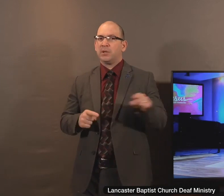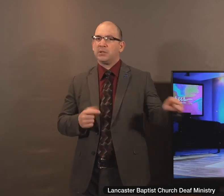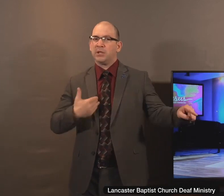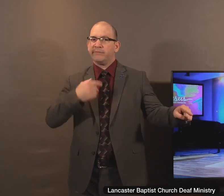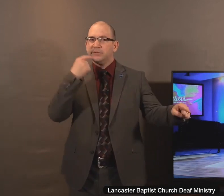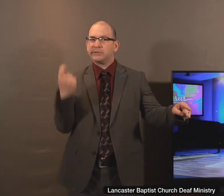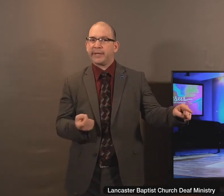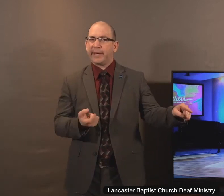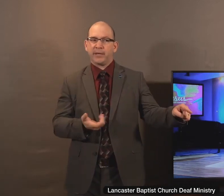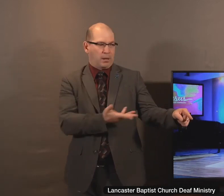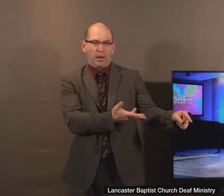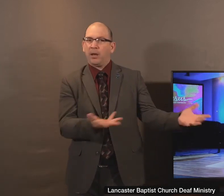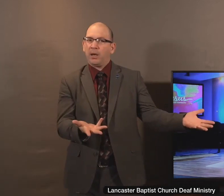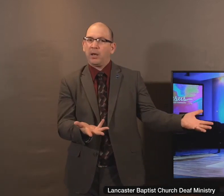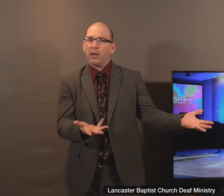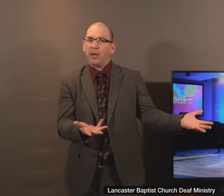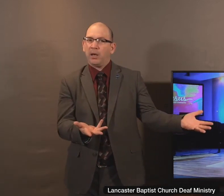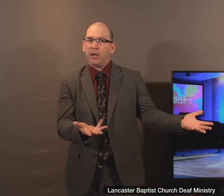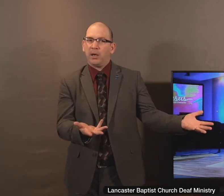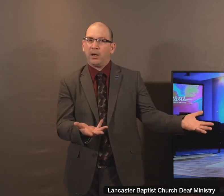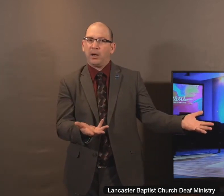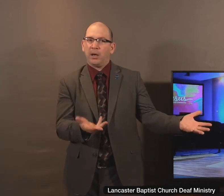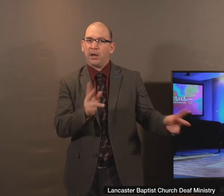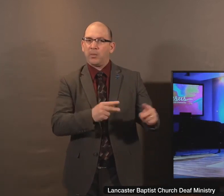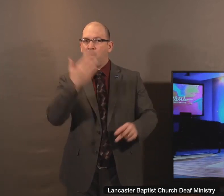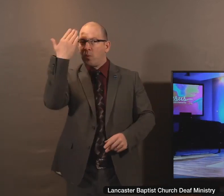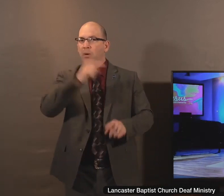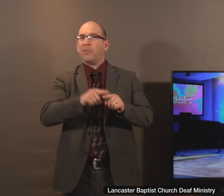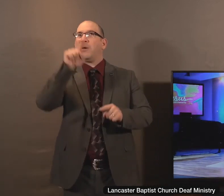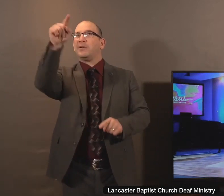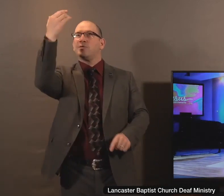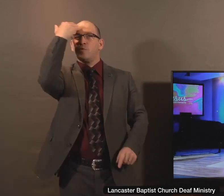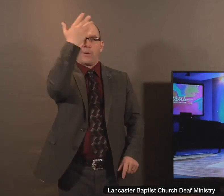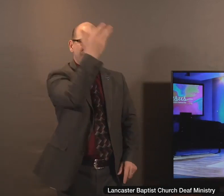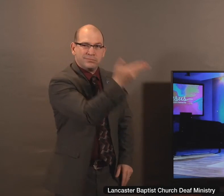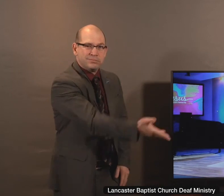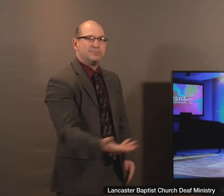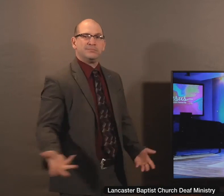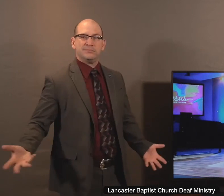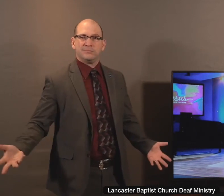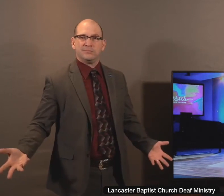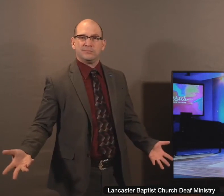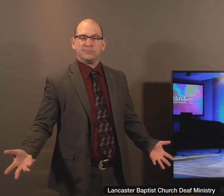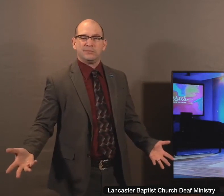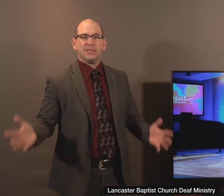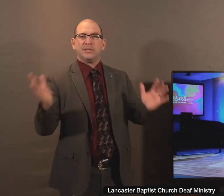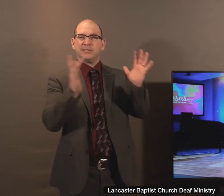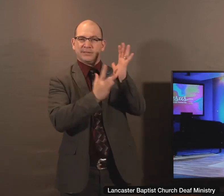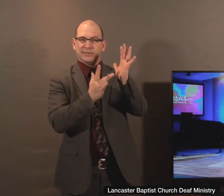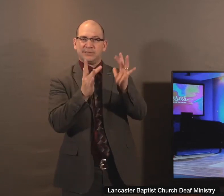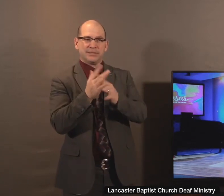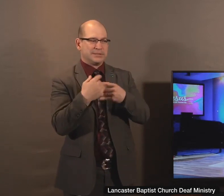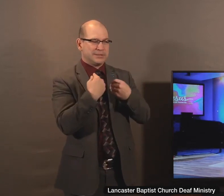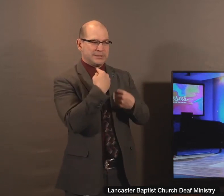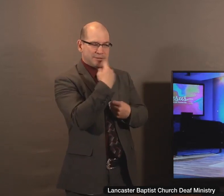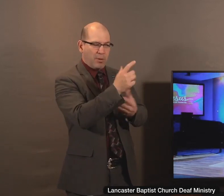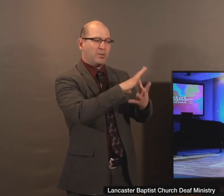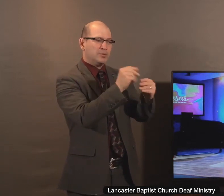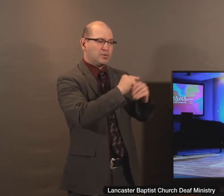sins that may not have been as well known, but that God saw no doubt. And so Jesus gives him a parable of forgiveness. And notice in verse